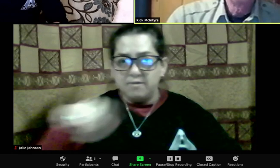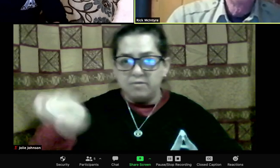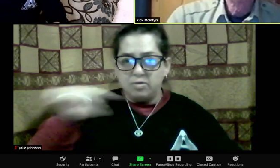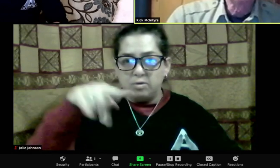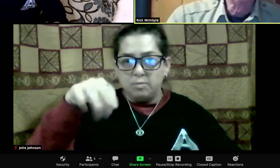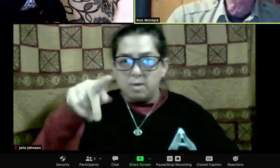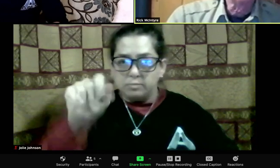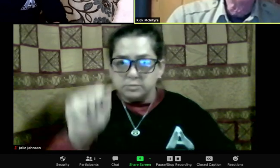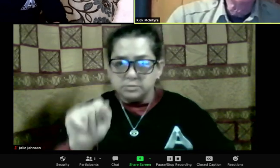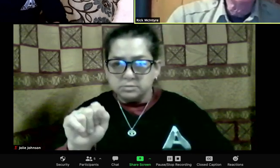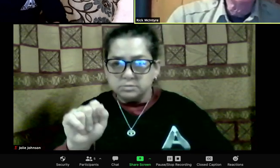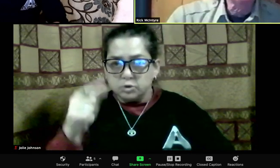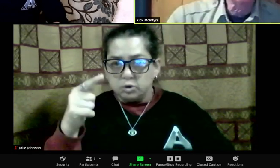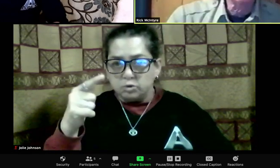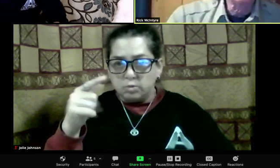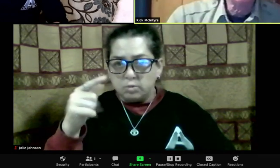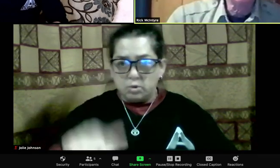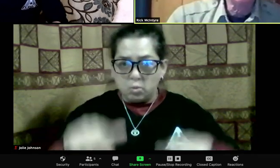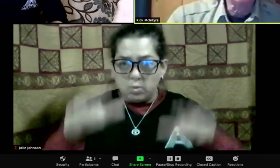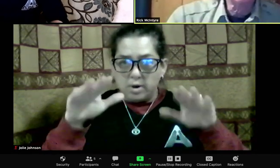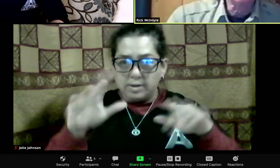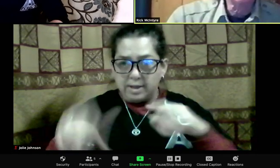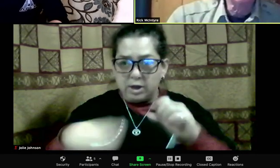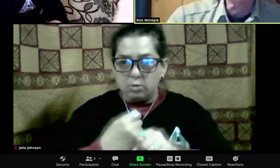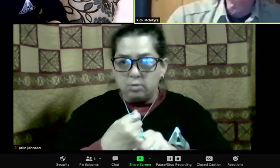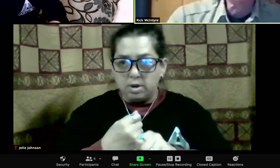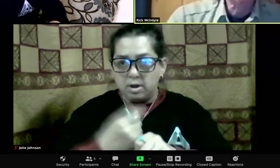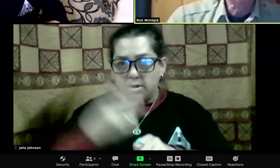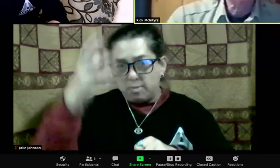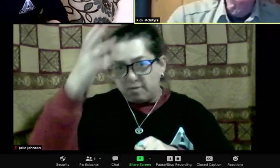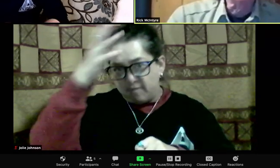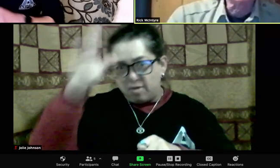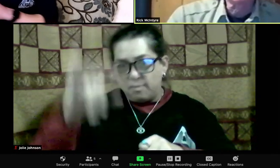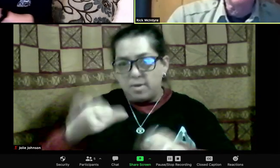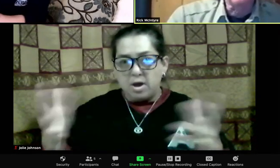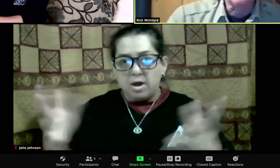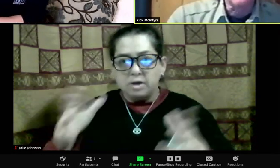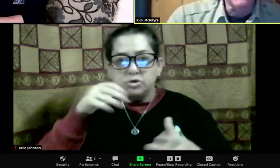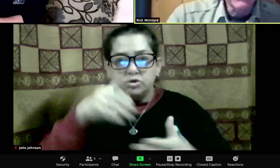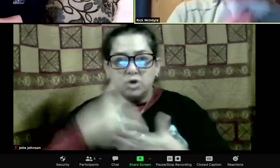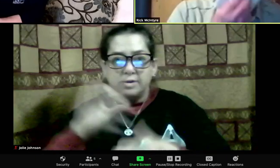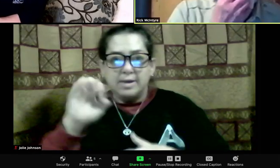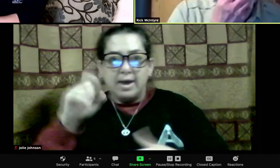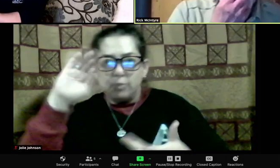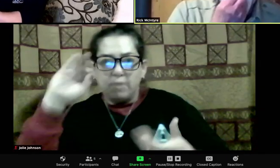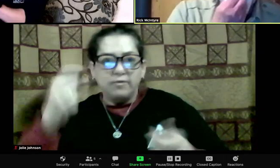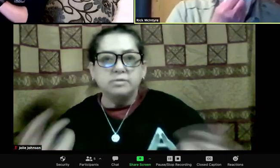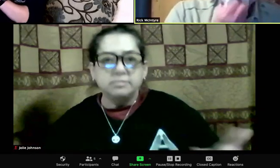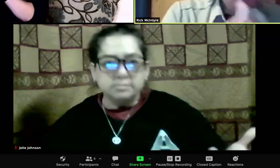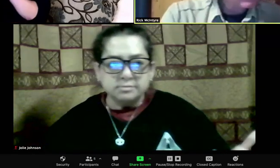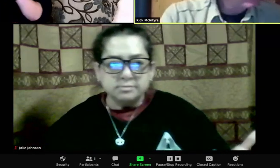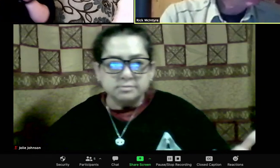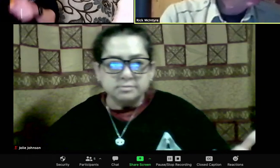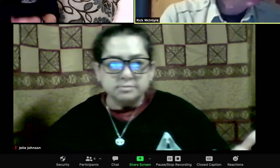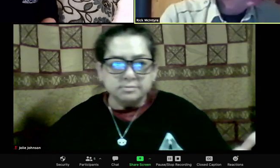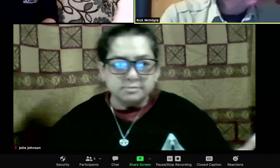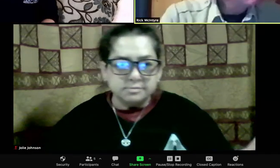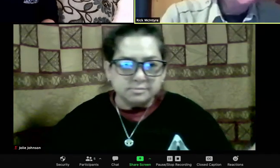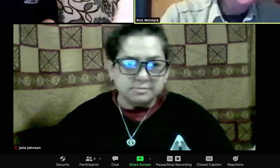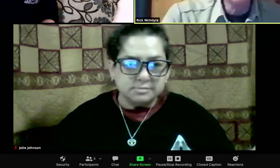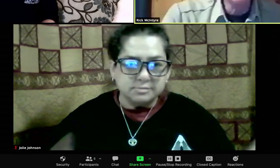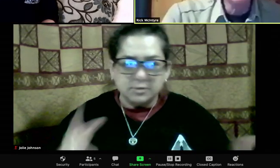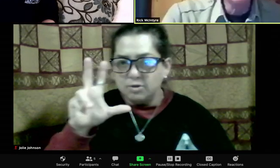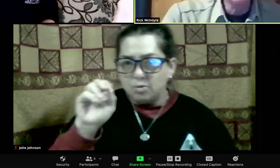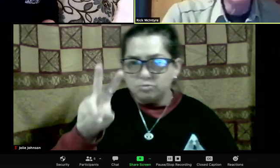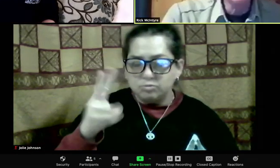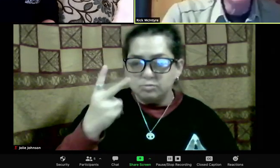abandoned them, and then 21 had to raise 302's pups. We later